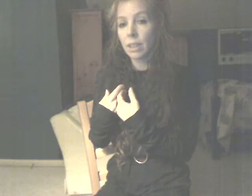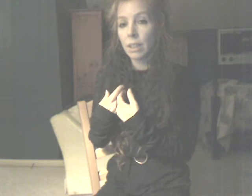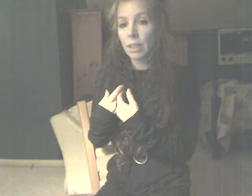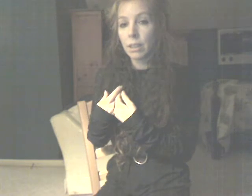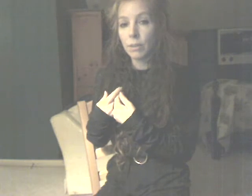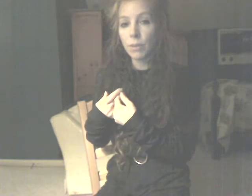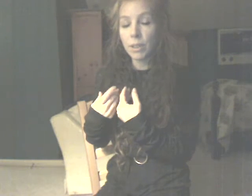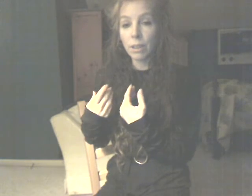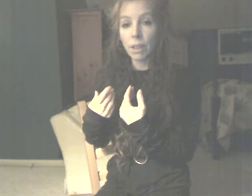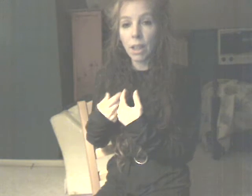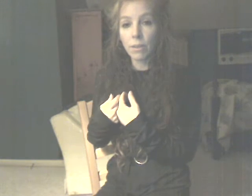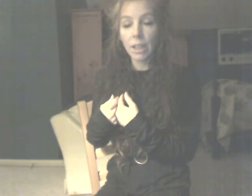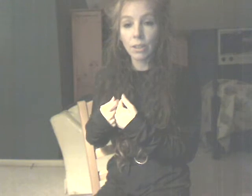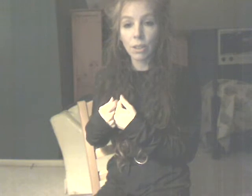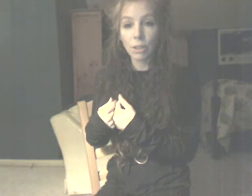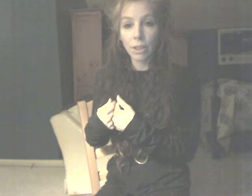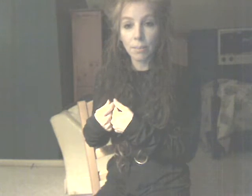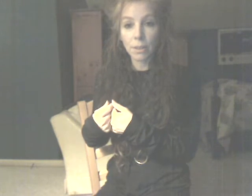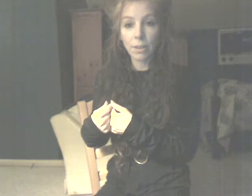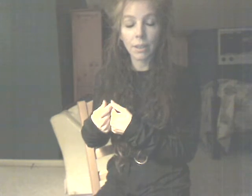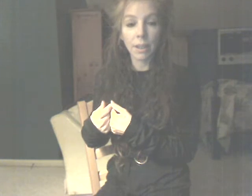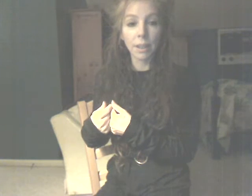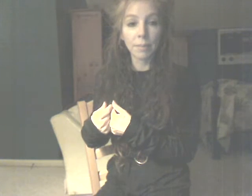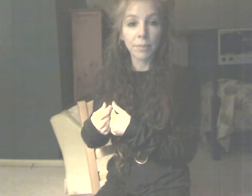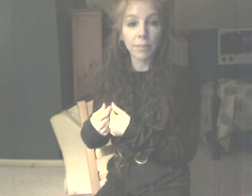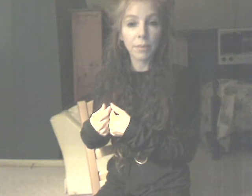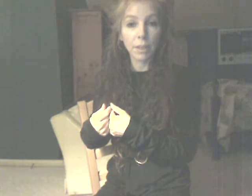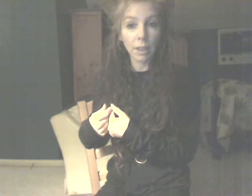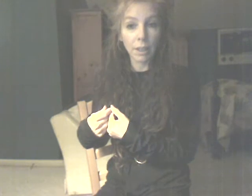the 50 year love relationships. Um, yeah.